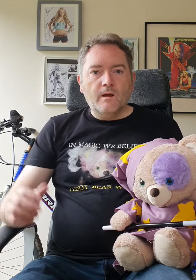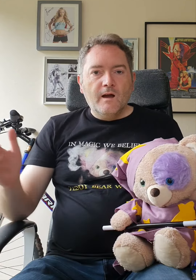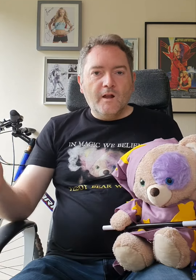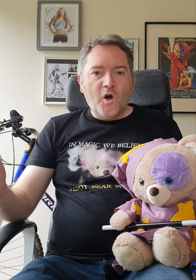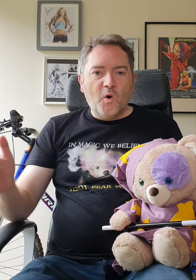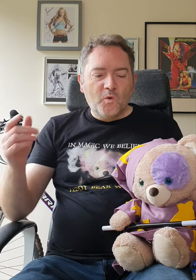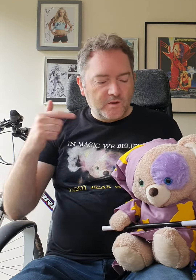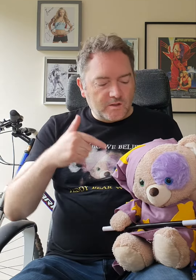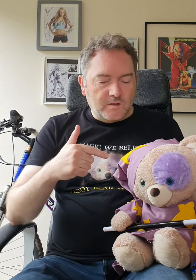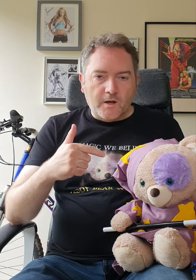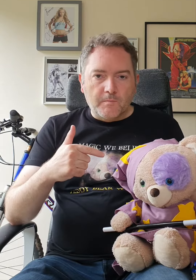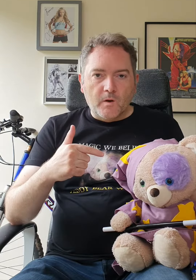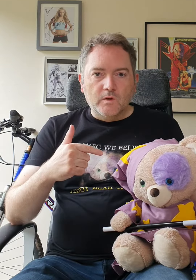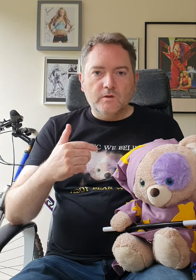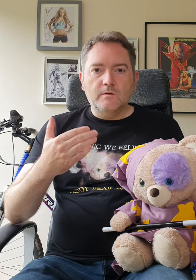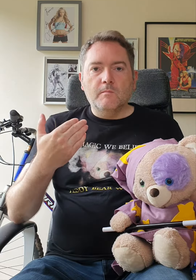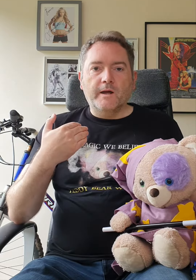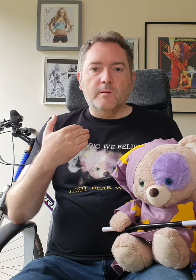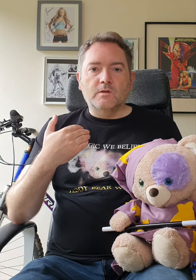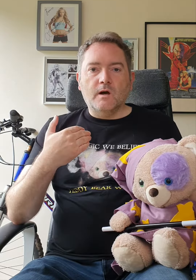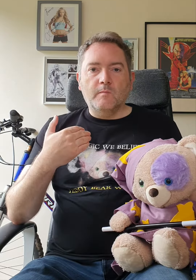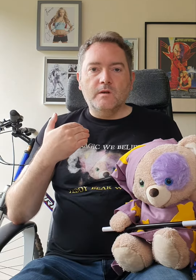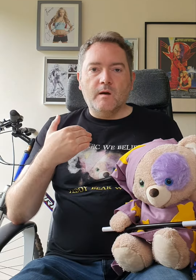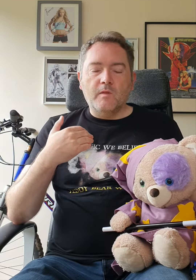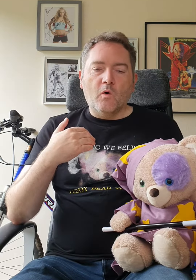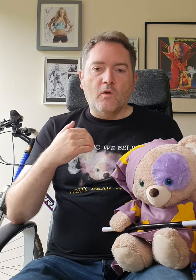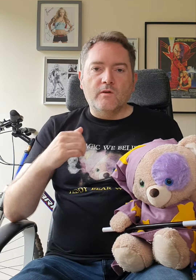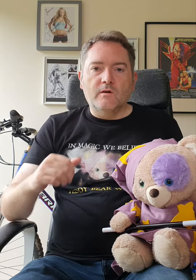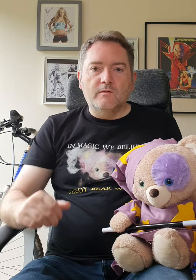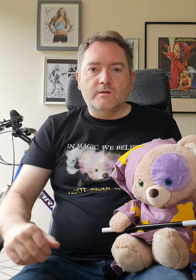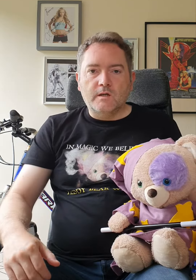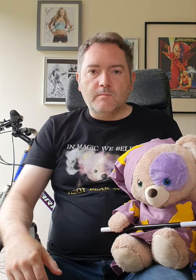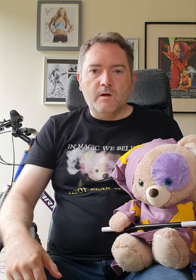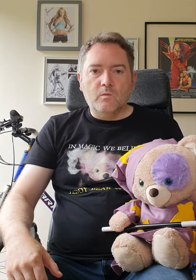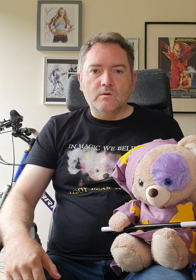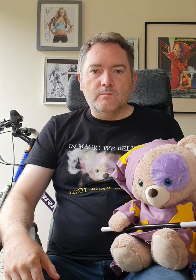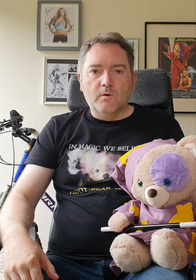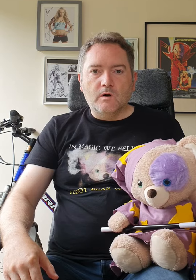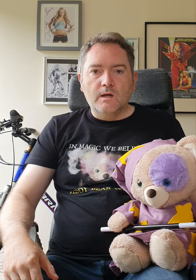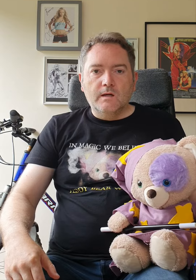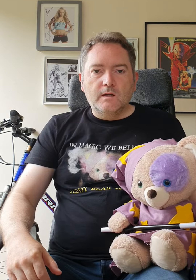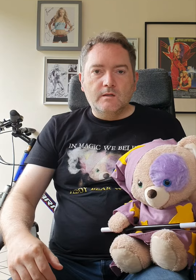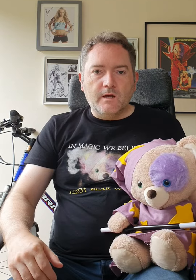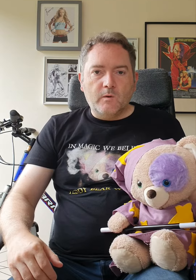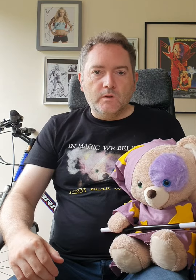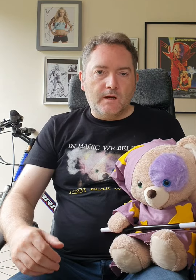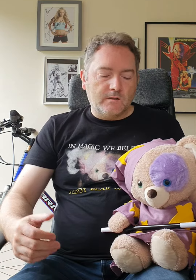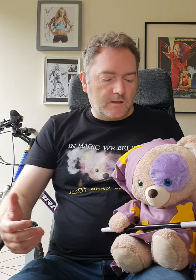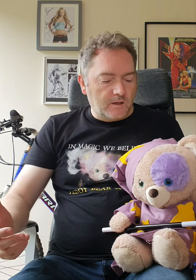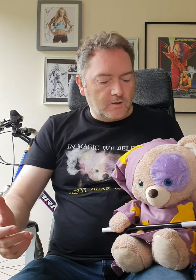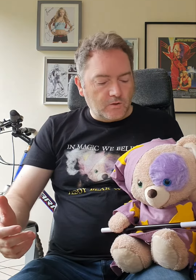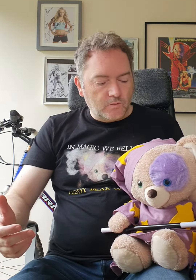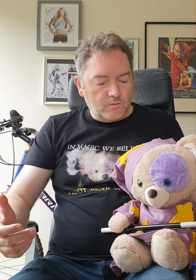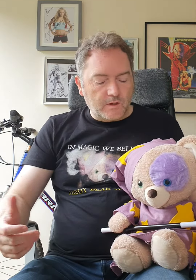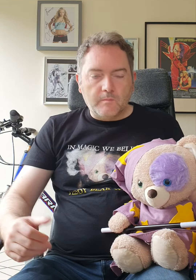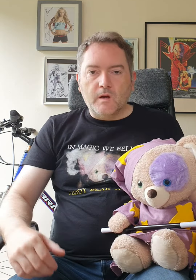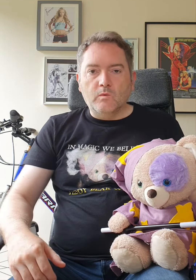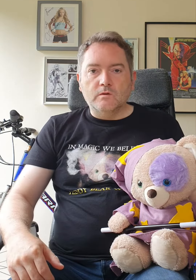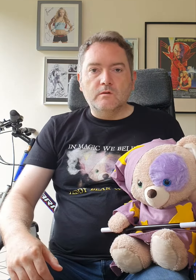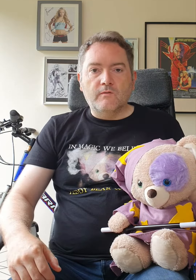Hello, this is Teddy Bear Wizard. My name's Simon. I'm the author of the Teddy Bear Wizard book. And today we'd like to sing to you Teddy Bear Wizard's